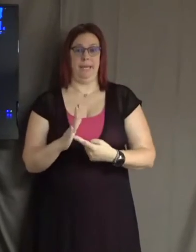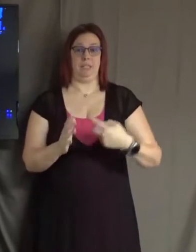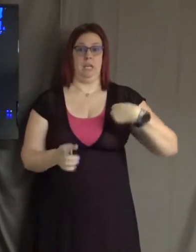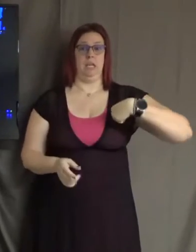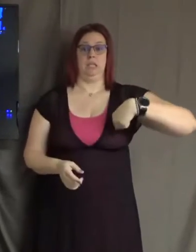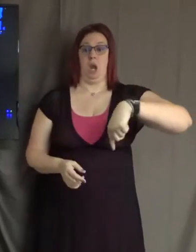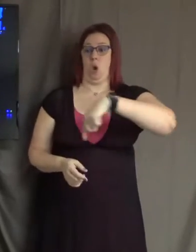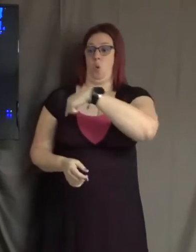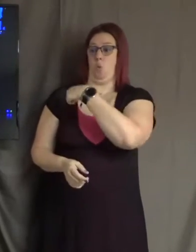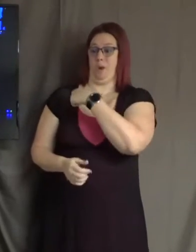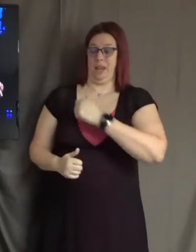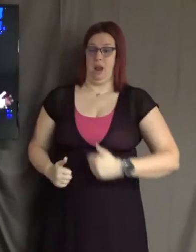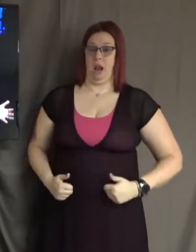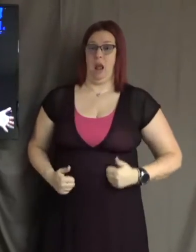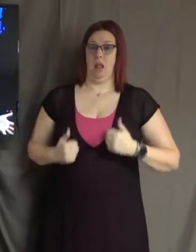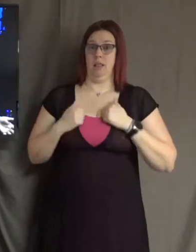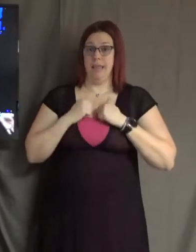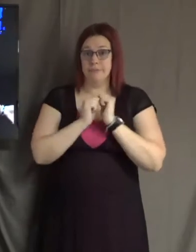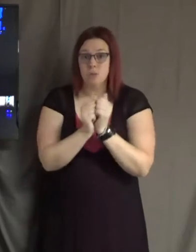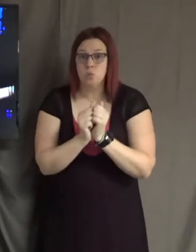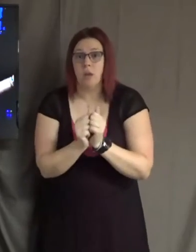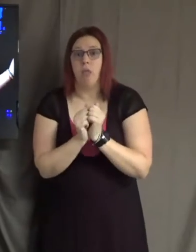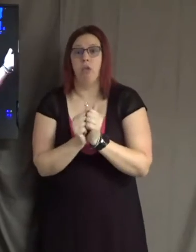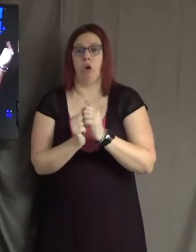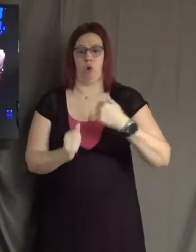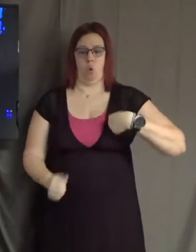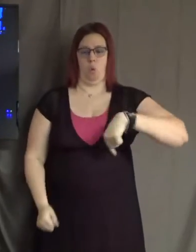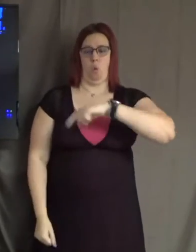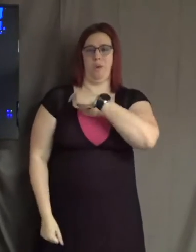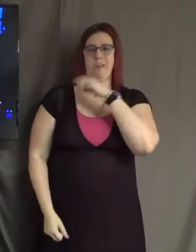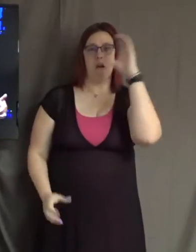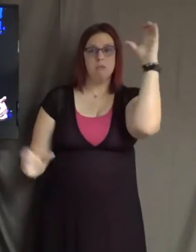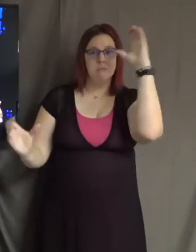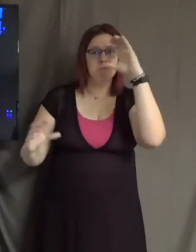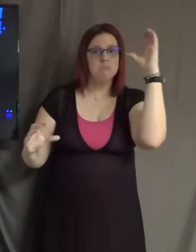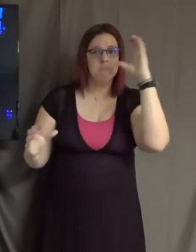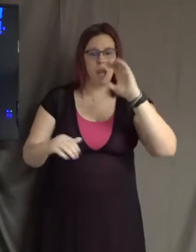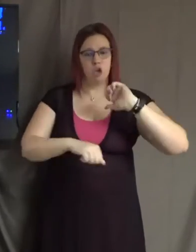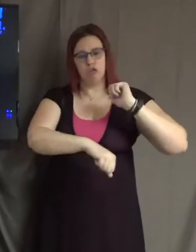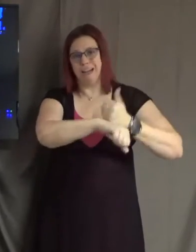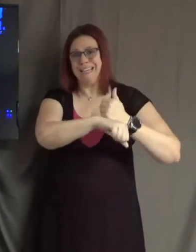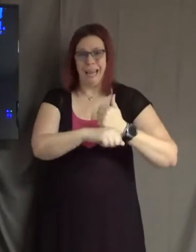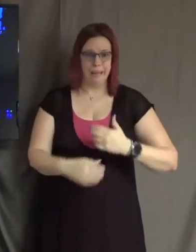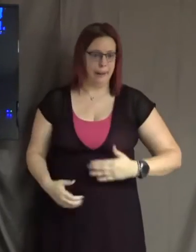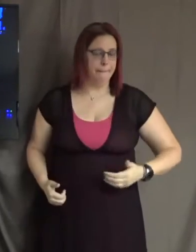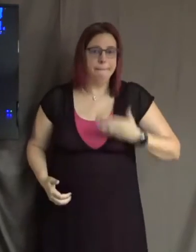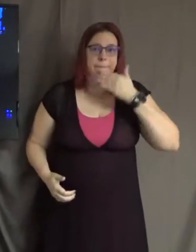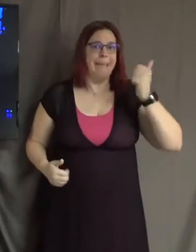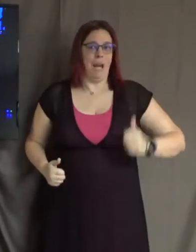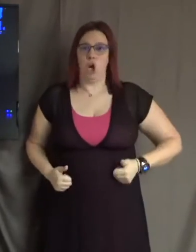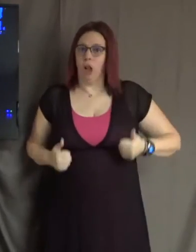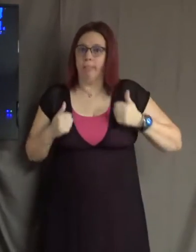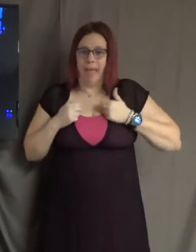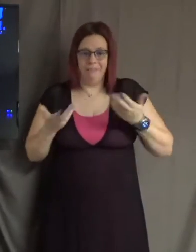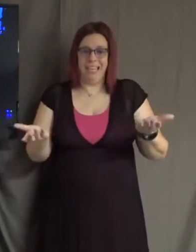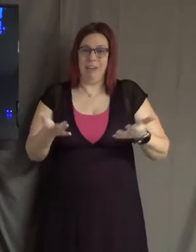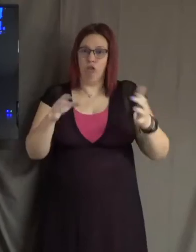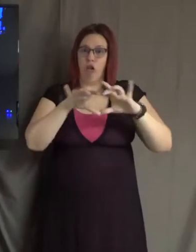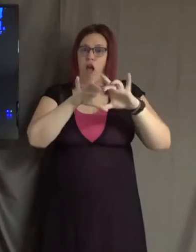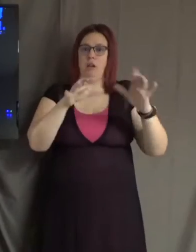and we all are seeking to create a better life on planet earth. And we all do need to receive throughout our